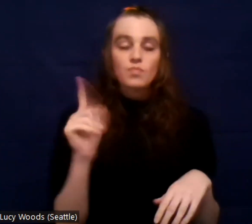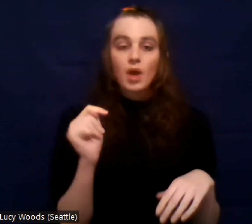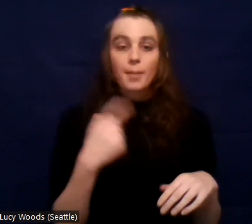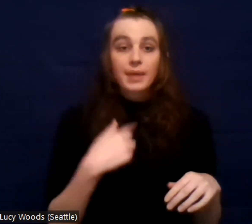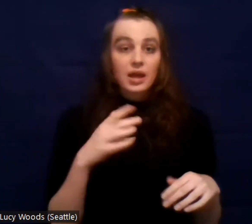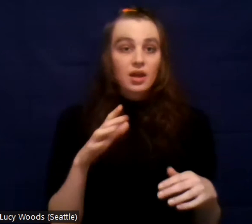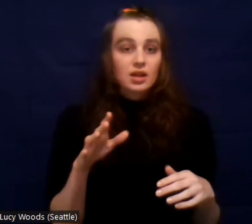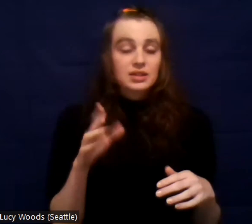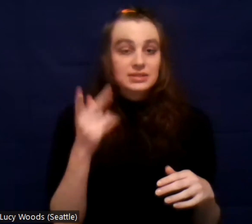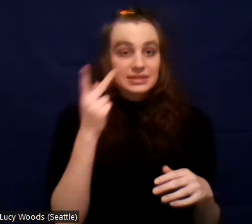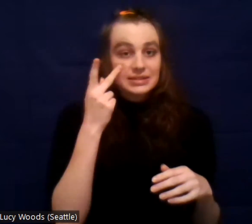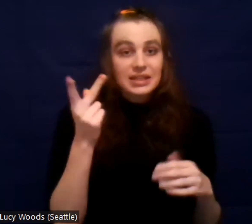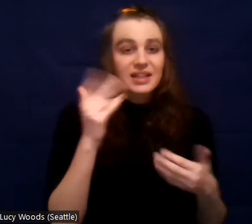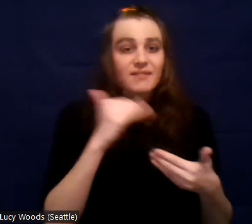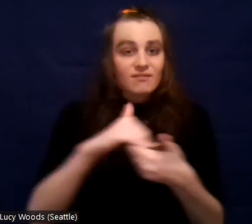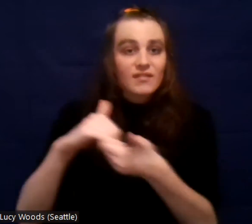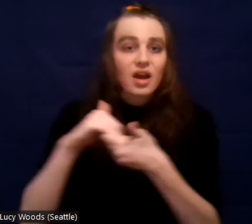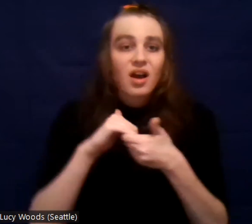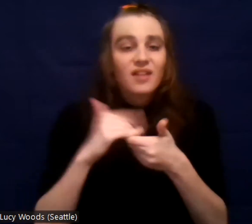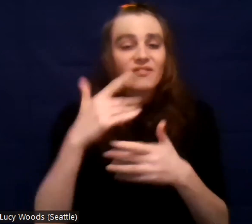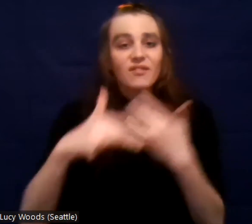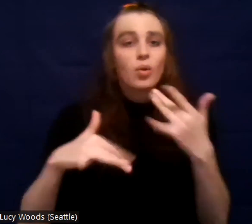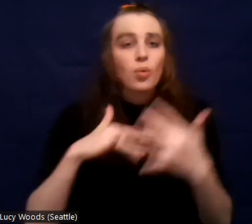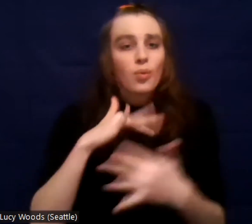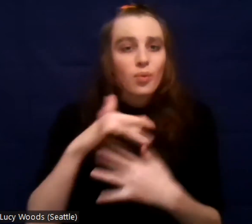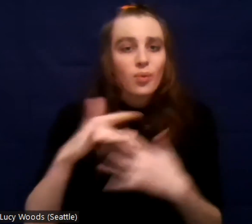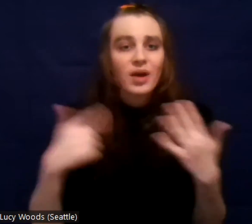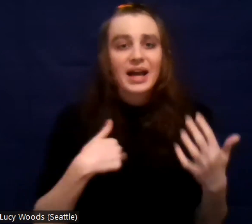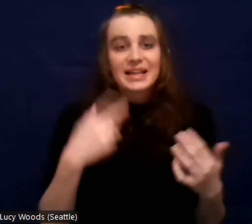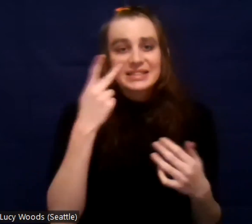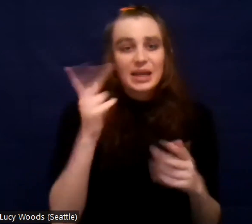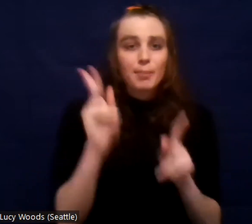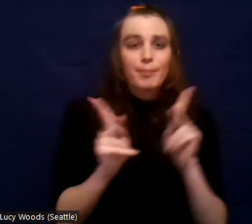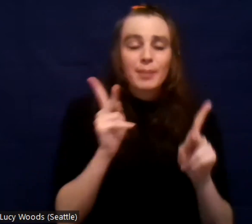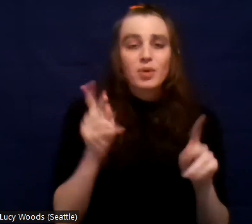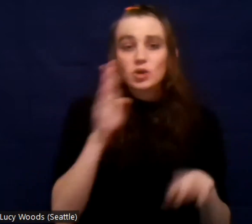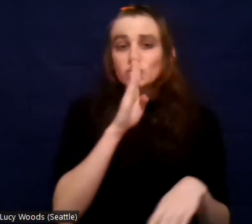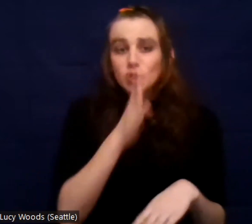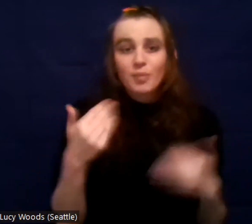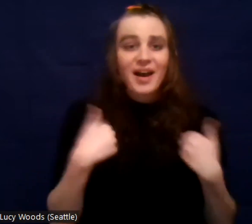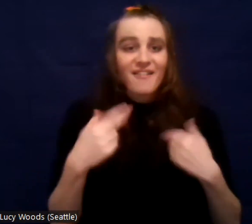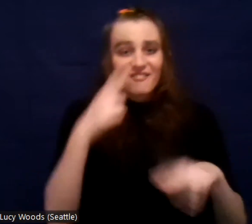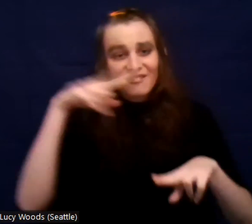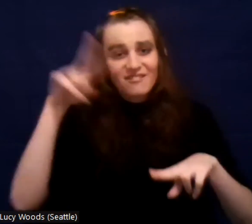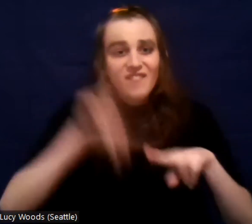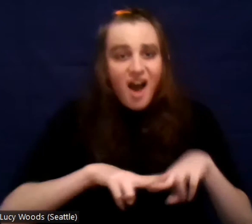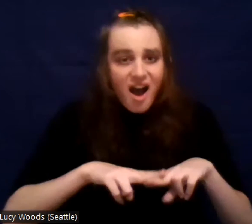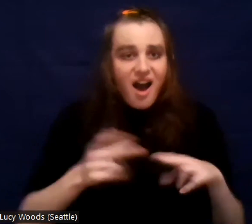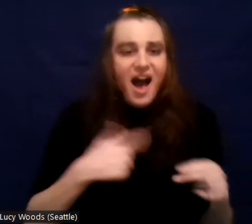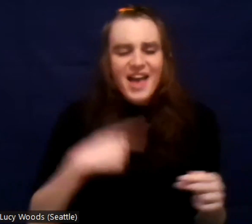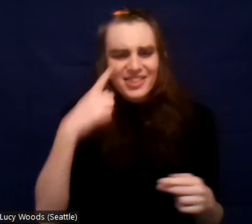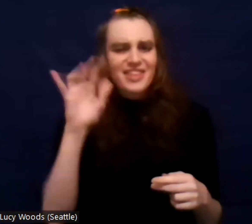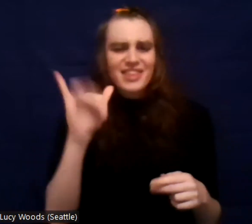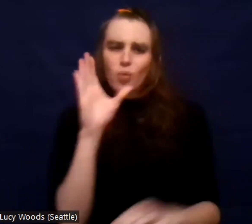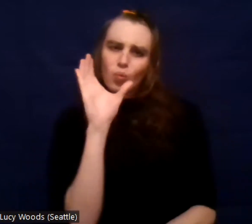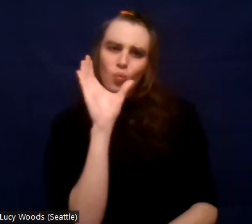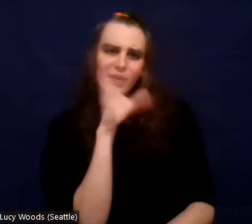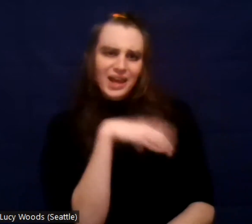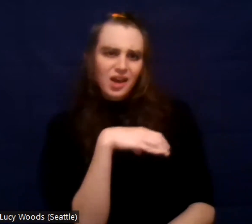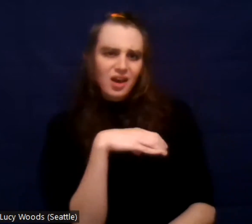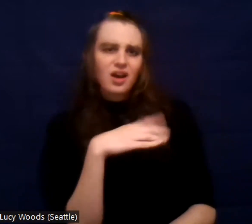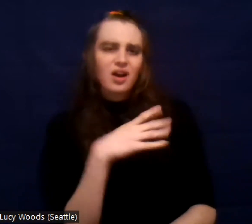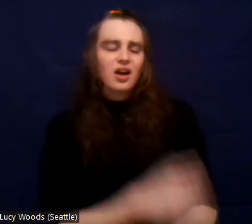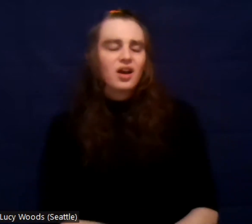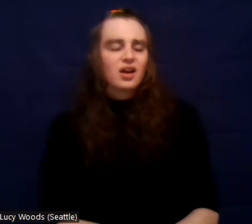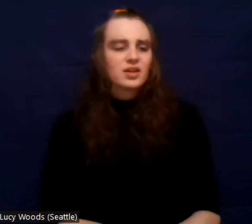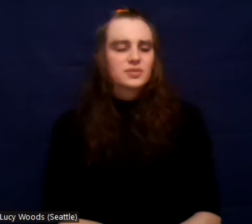want. seen that you can be sober and have fun. Um, which I thought was weird. And